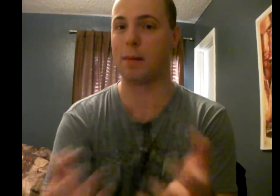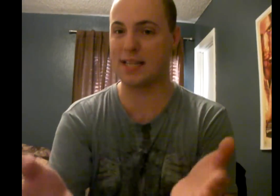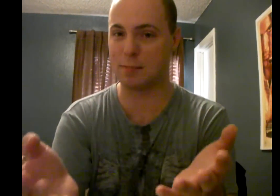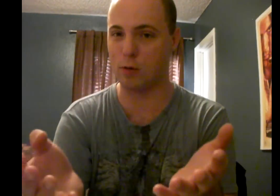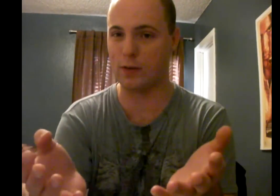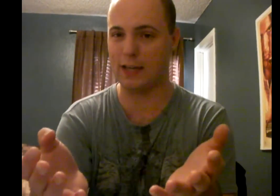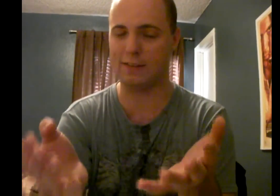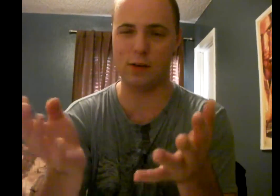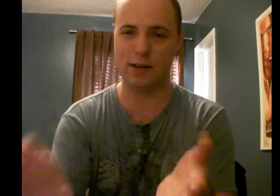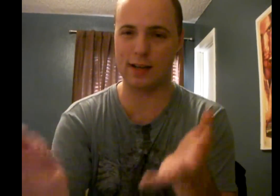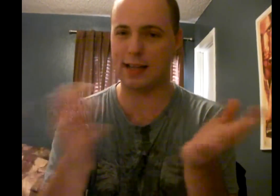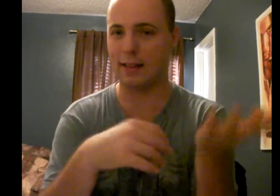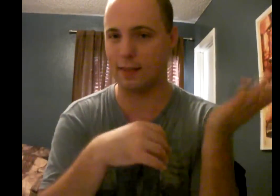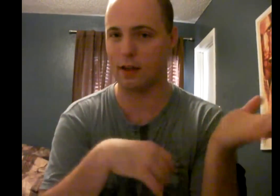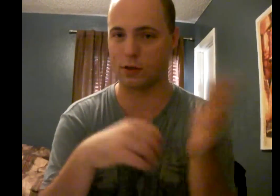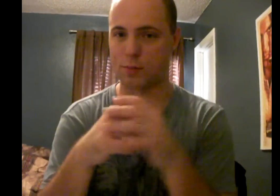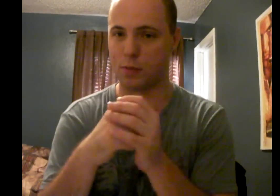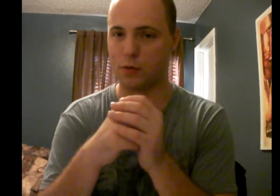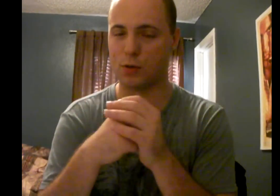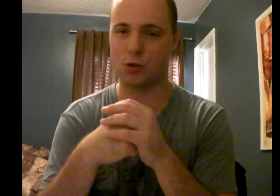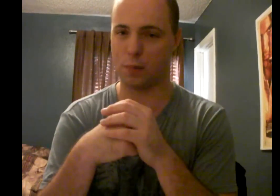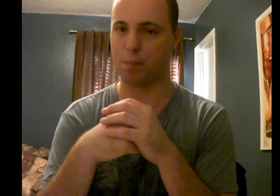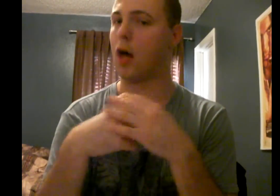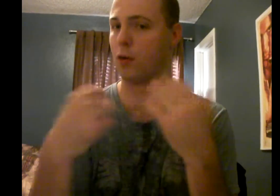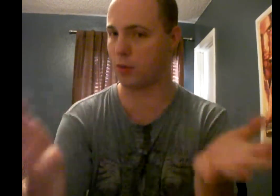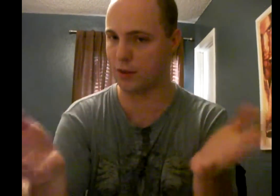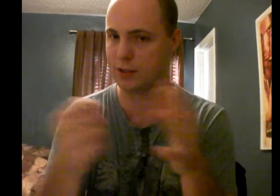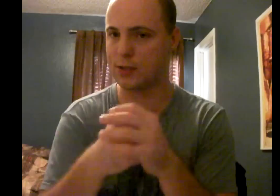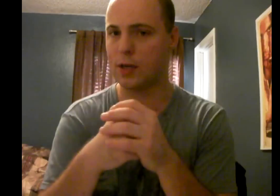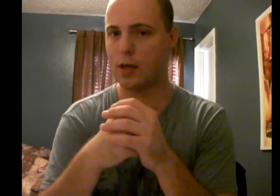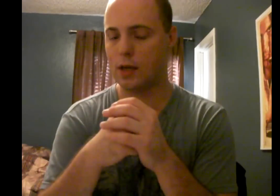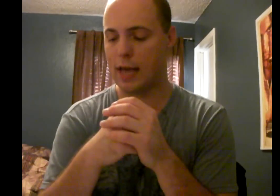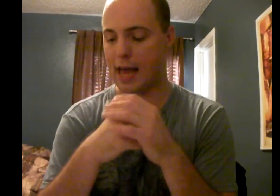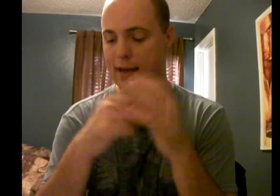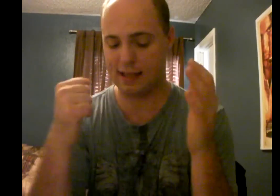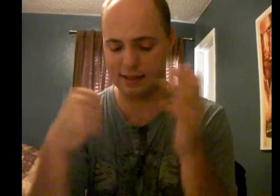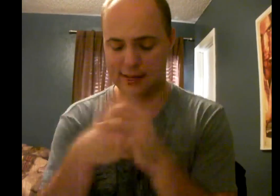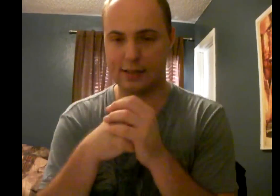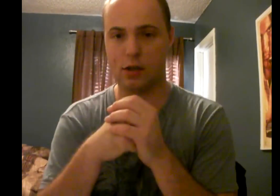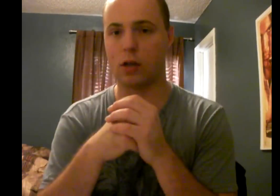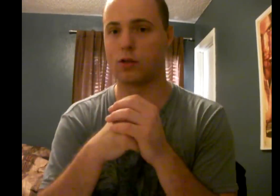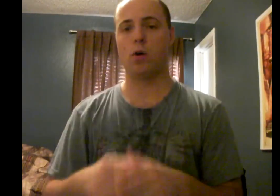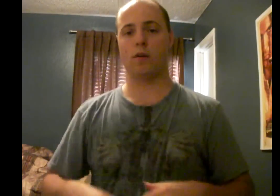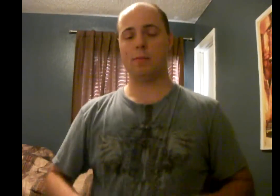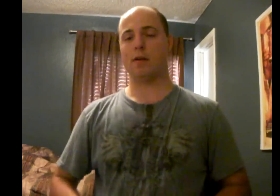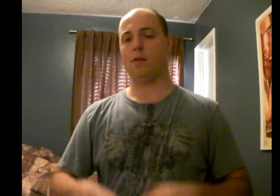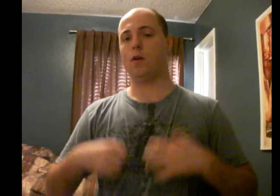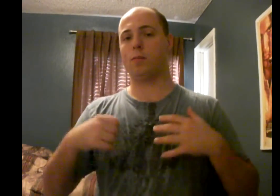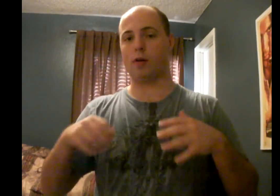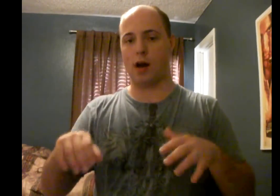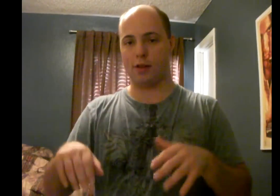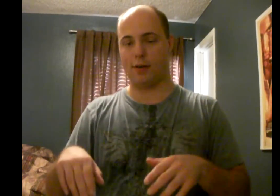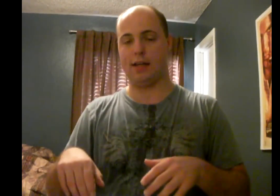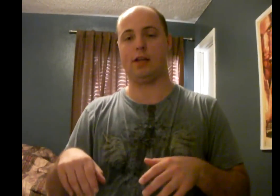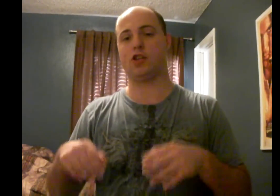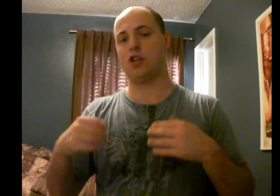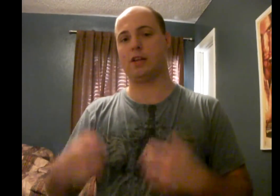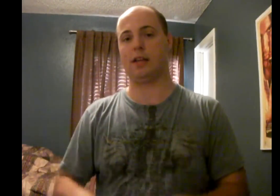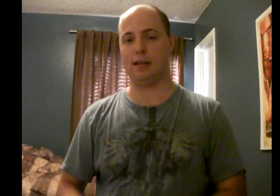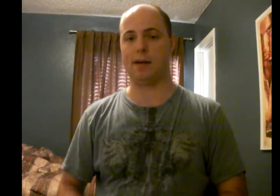their best movie. If you didn't like the other spoofs, you shouldn't bother with this. And I think that's all. If you want to read my review of Piranha 3D, just check the